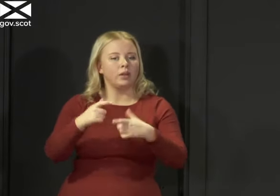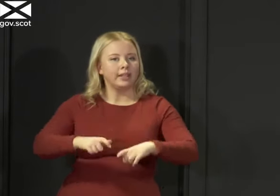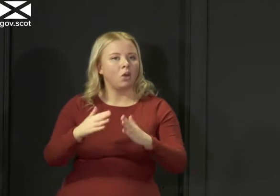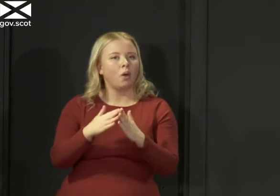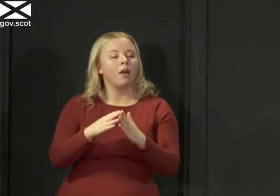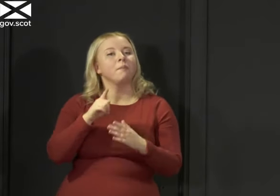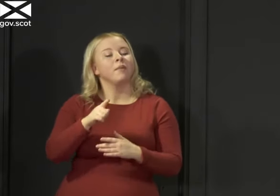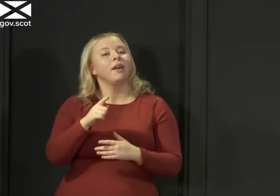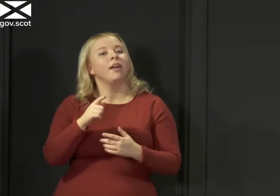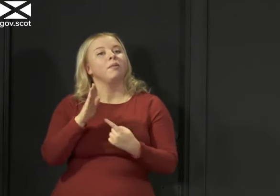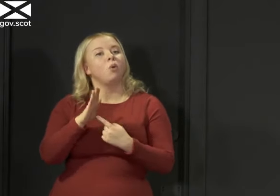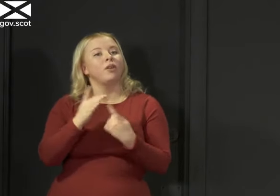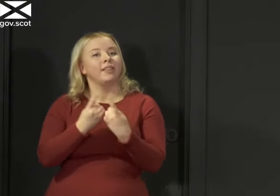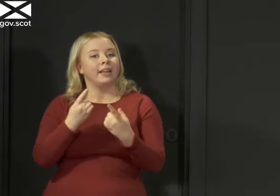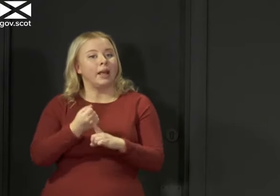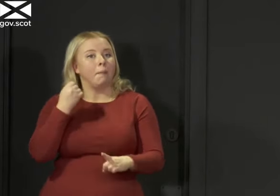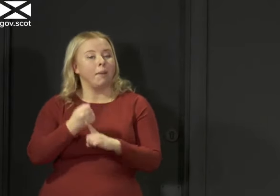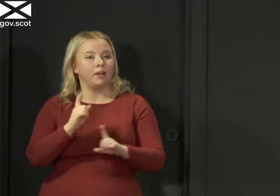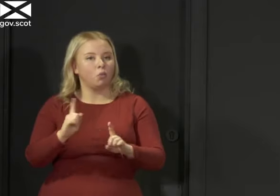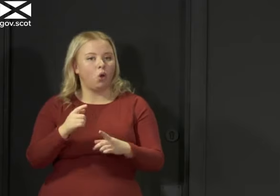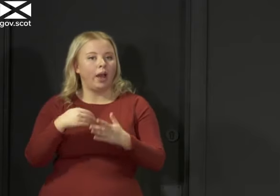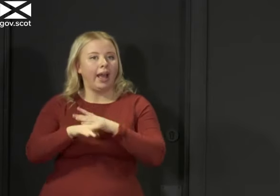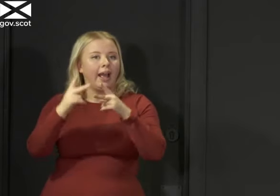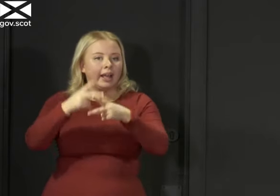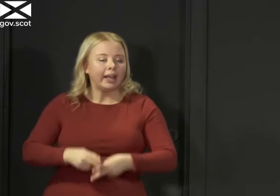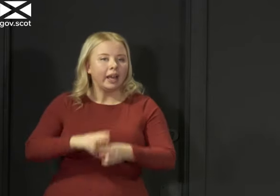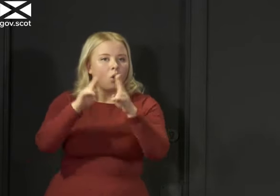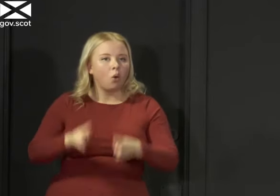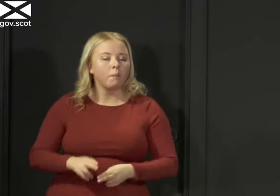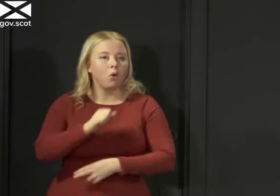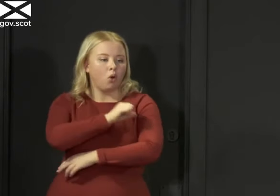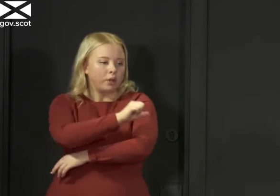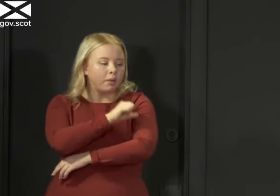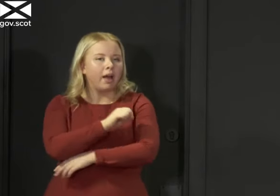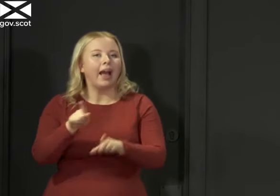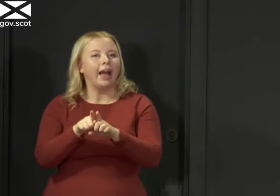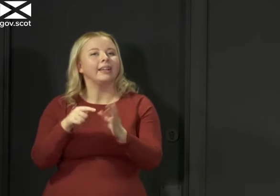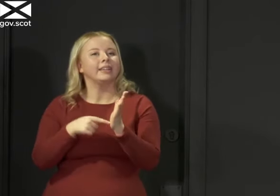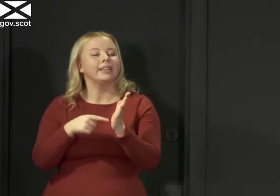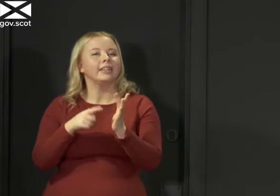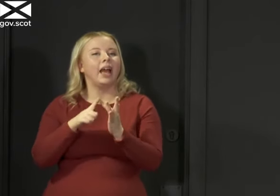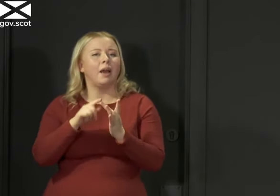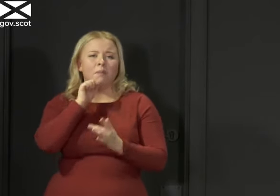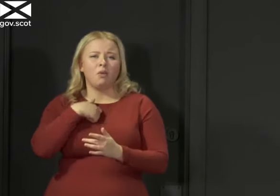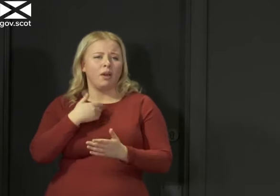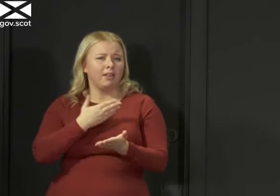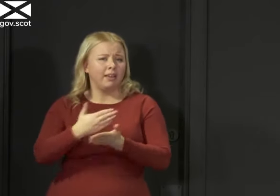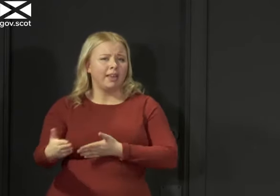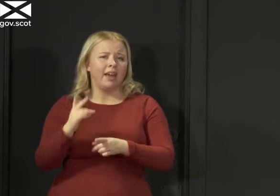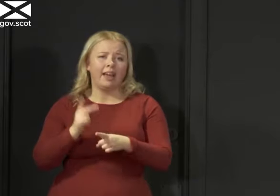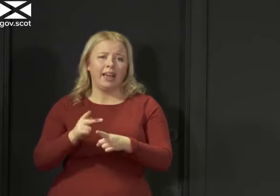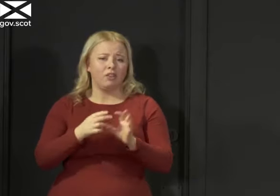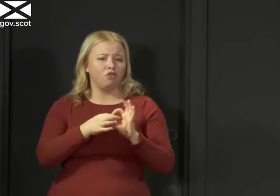a bearing on the R number now are what we are doing in care homes hospitals and increasingly TTI but I will make that point again about